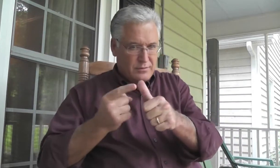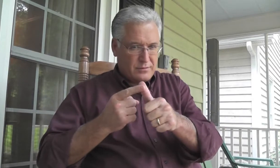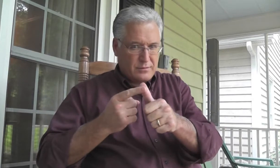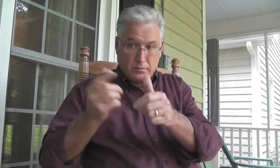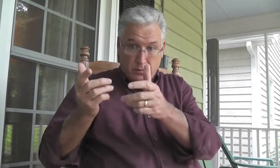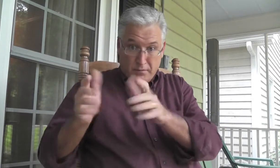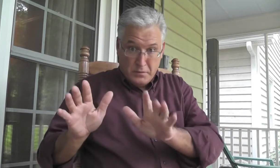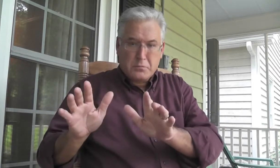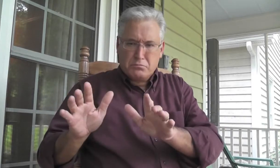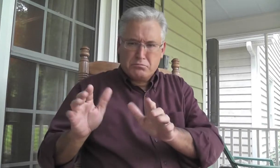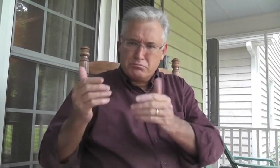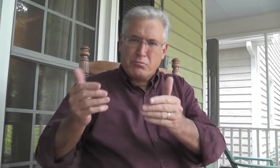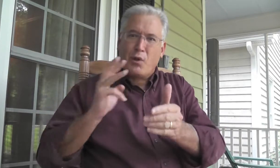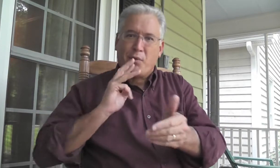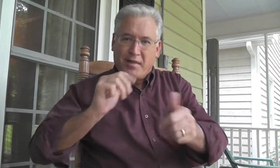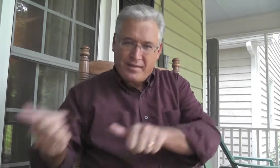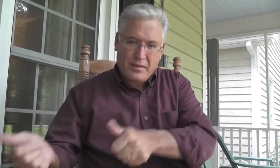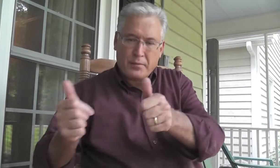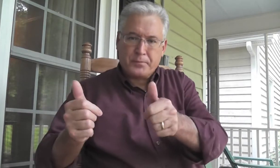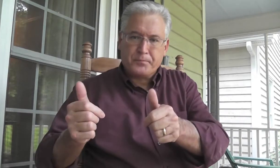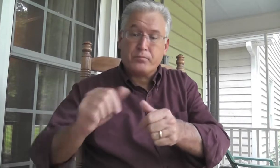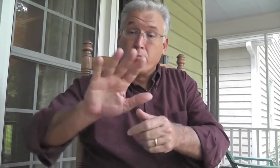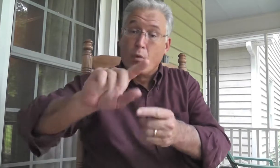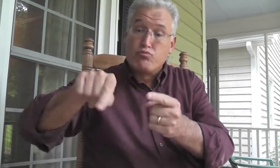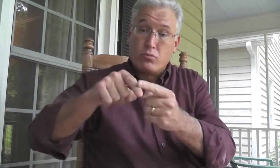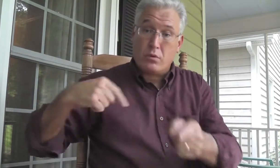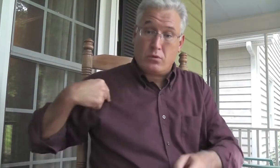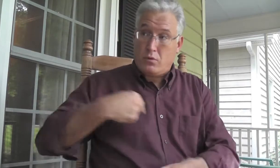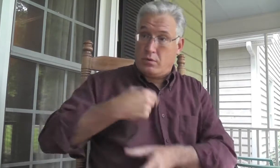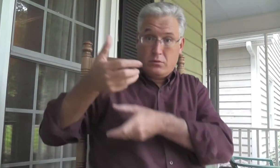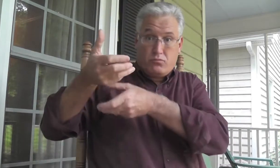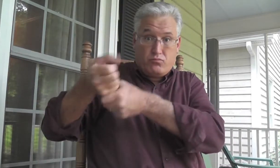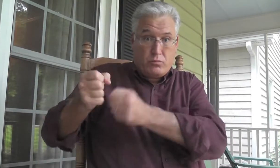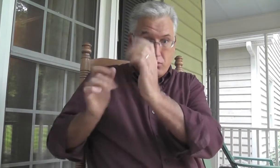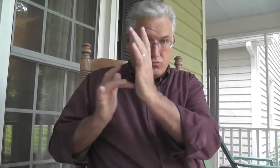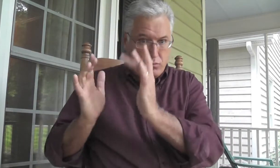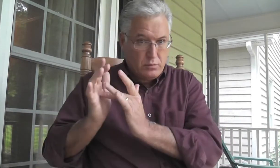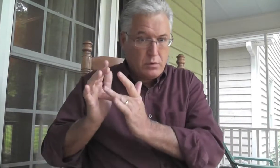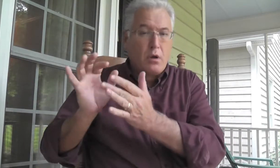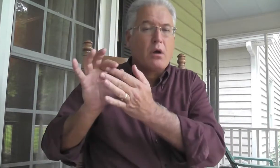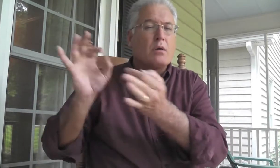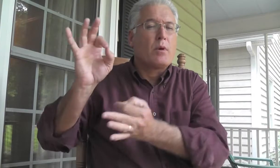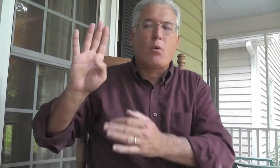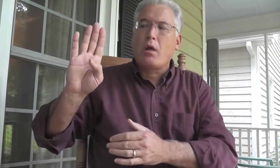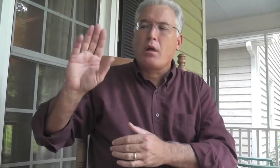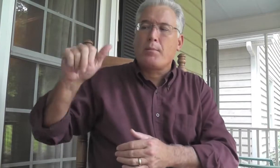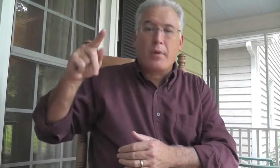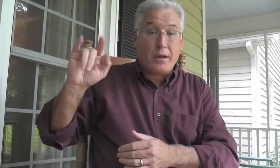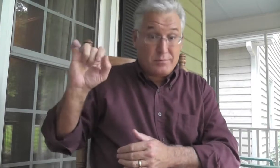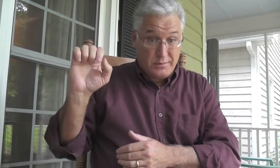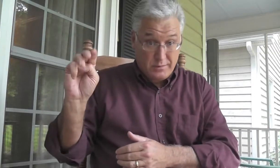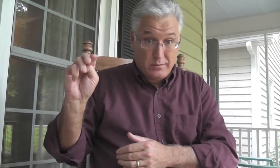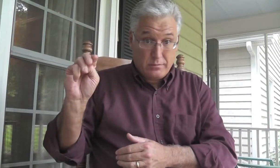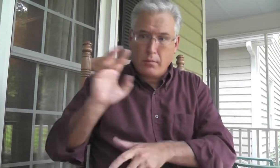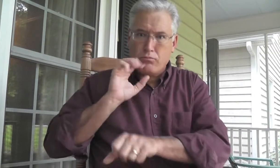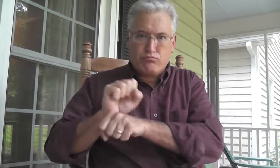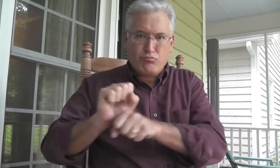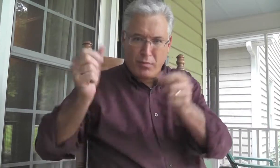believers first, they believe in Christ and they are baptized. And the moment they believe in